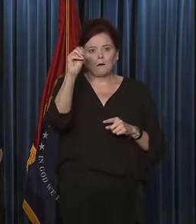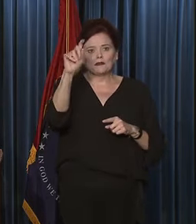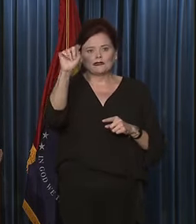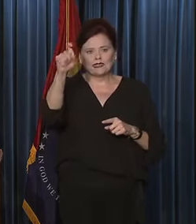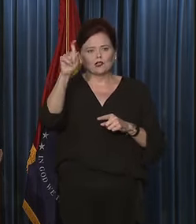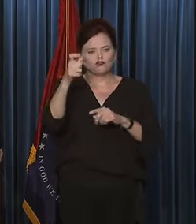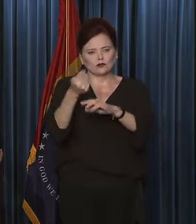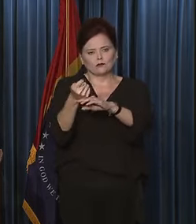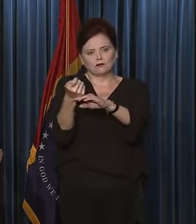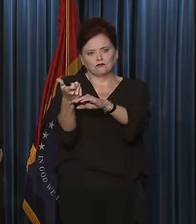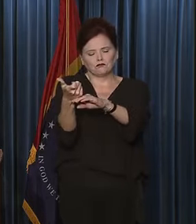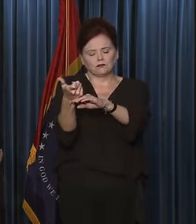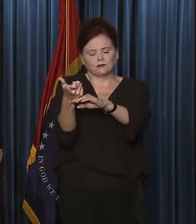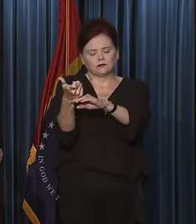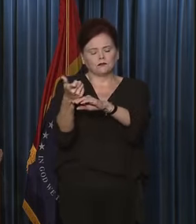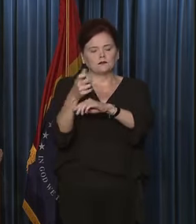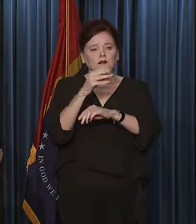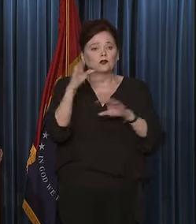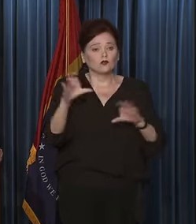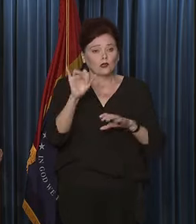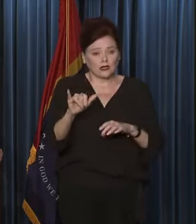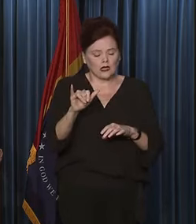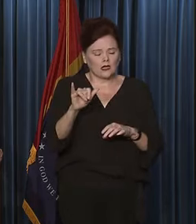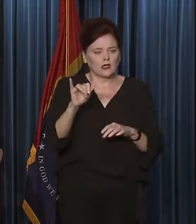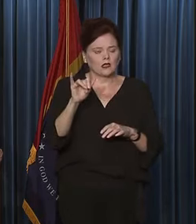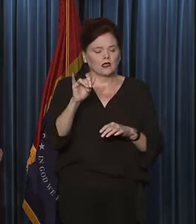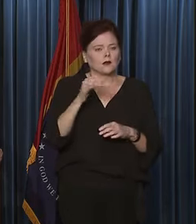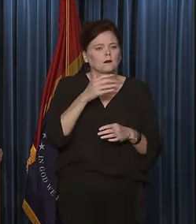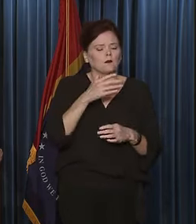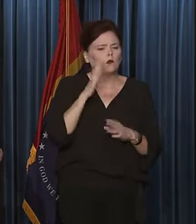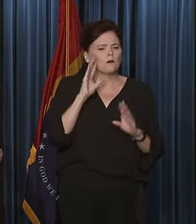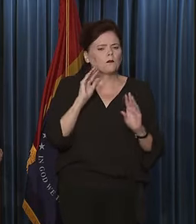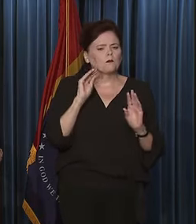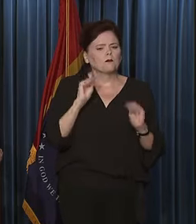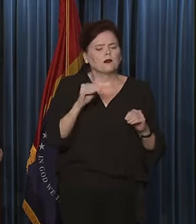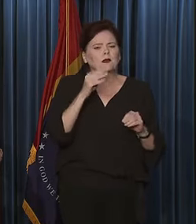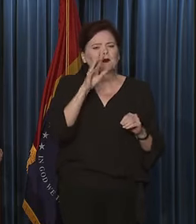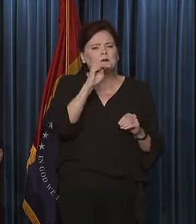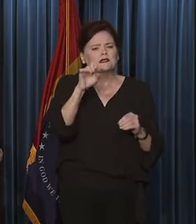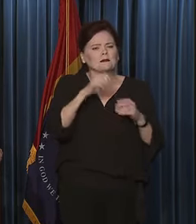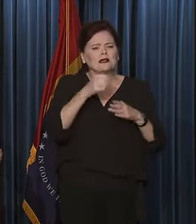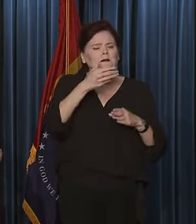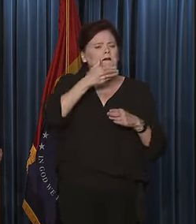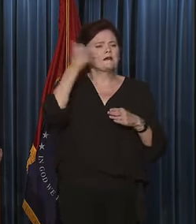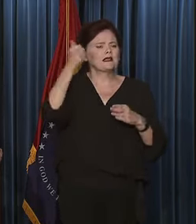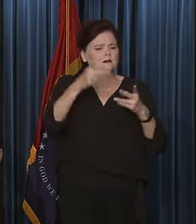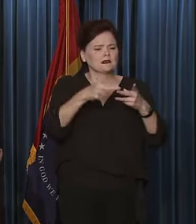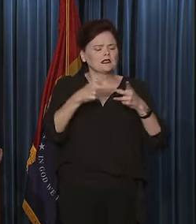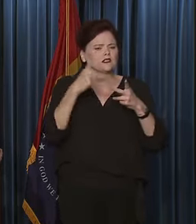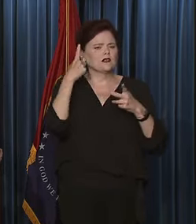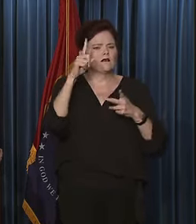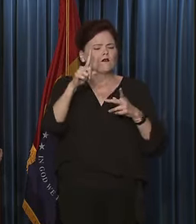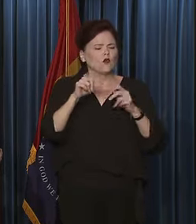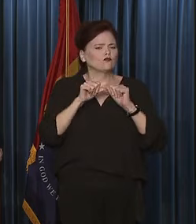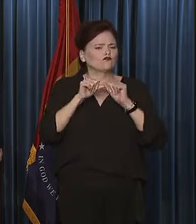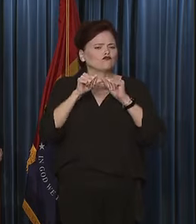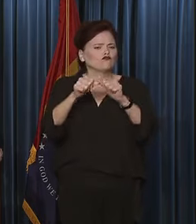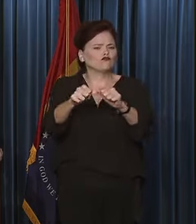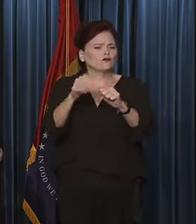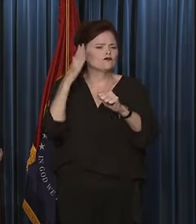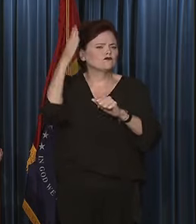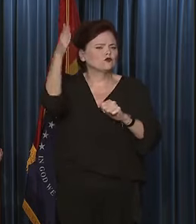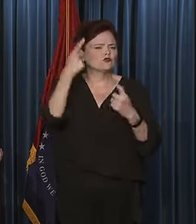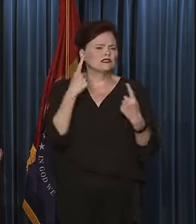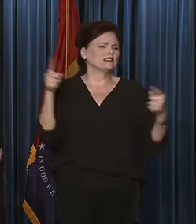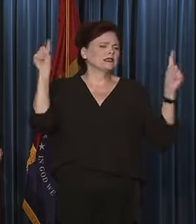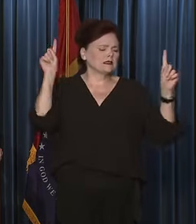be eliminated and that doing so best positions Mississippi for long-term success. I hope that once